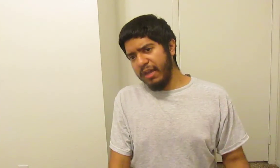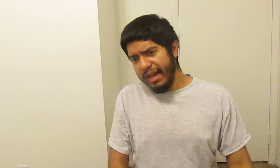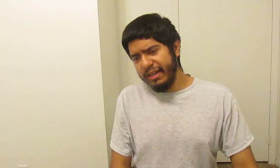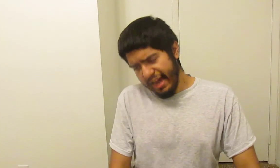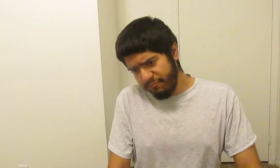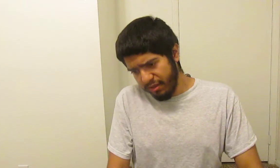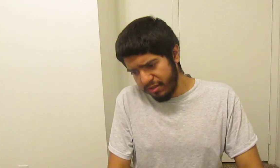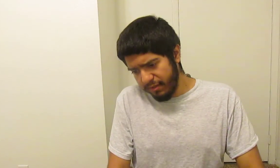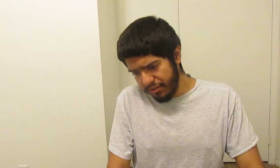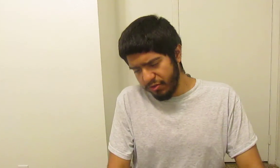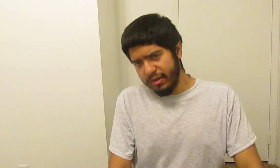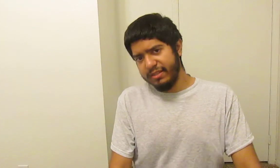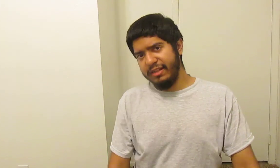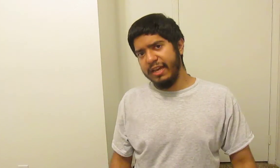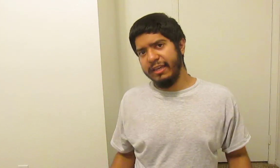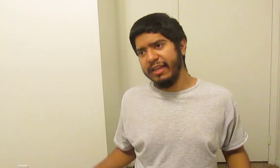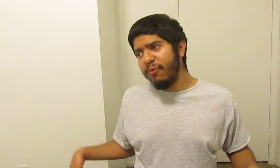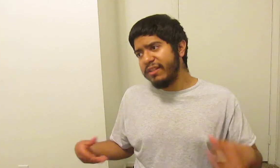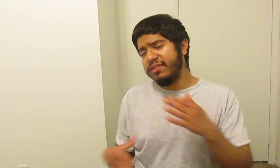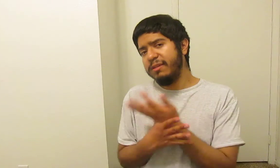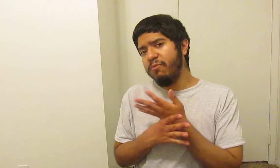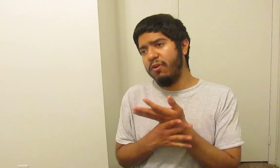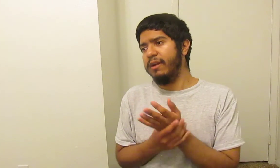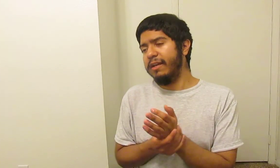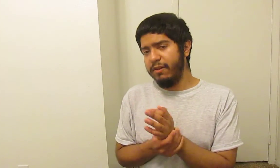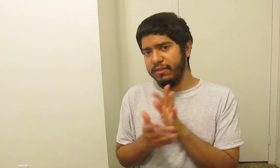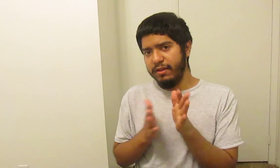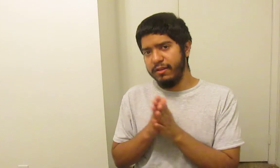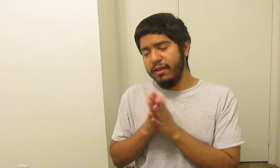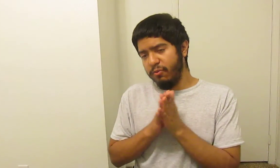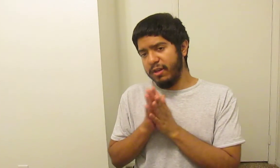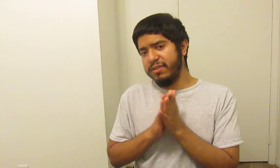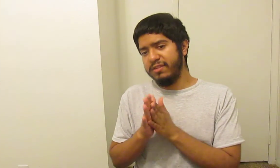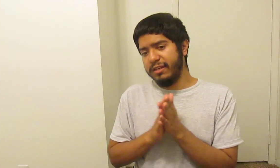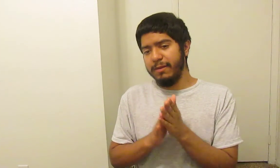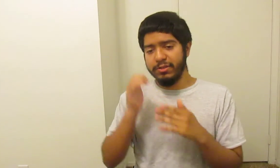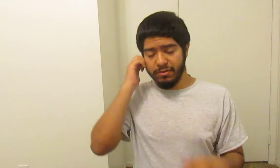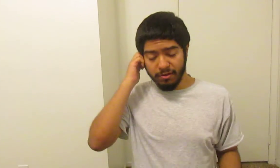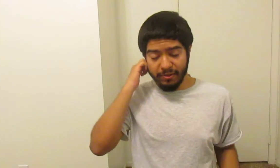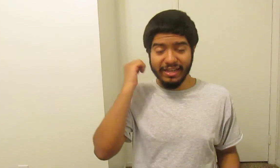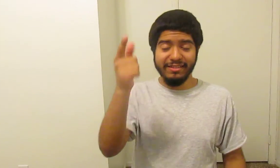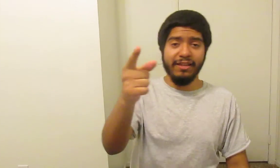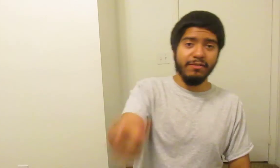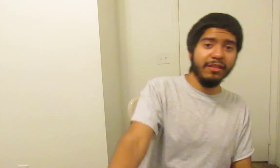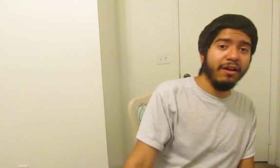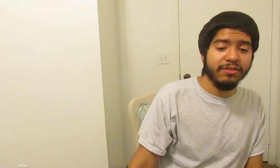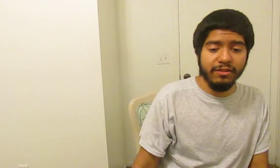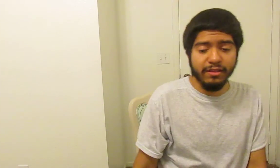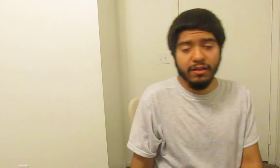I, I relatively enjoyed it, and I cannot wait to see more on the, when it comes to the second episode. So, anyways, guys and gals, this is my thoughts on the